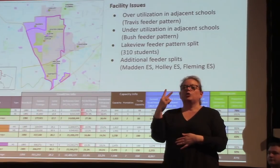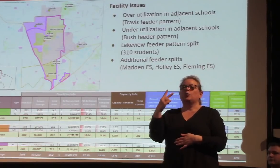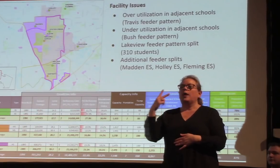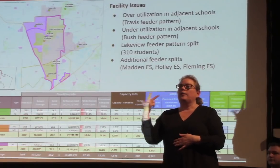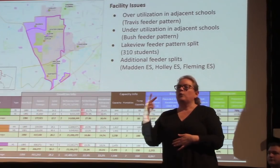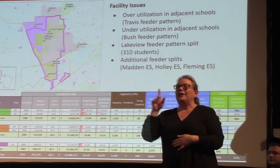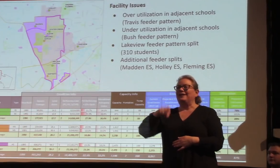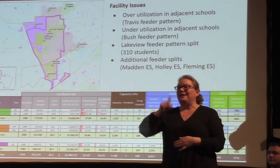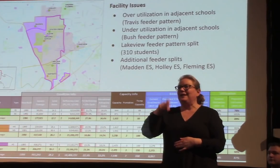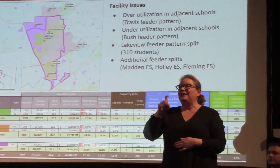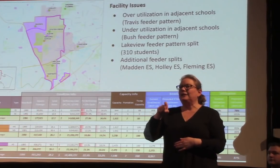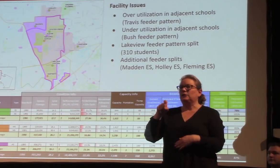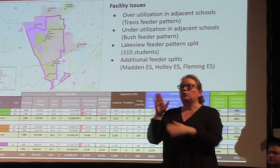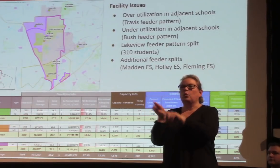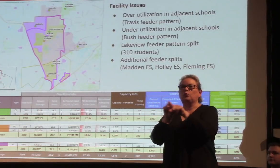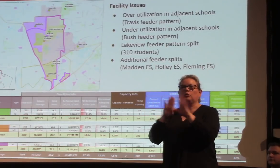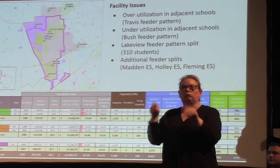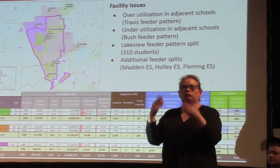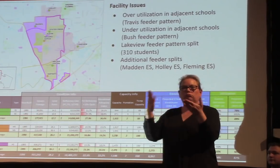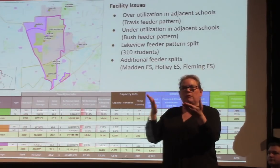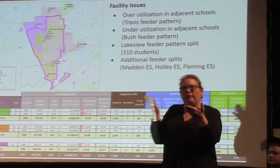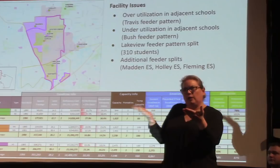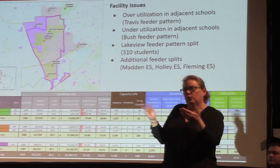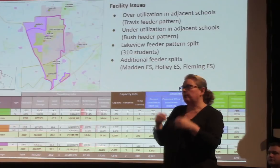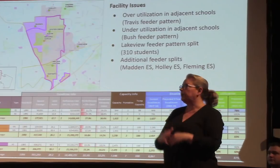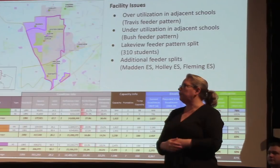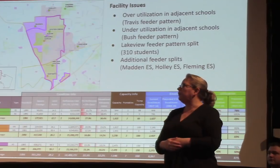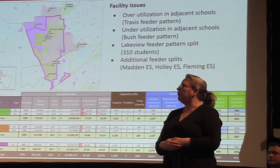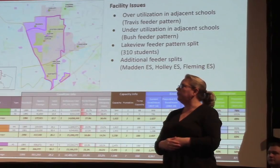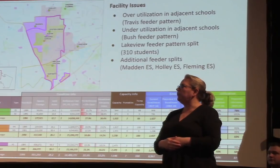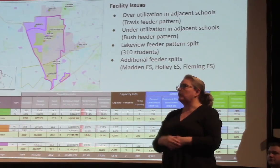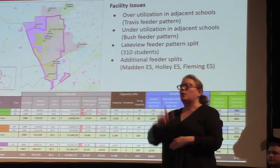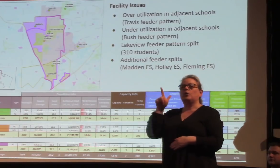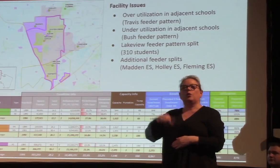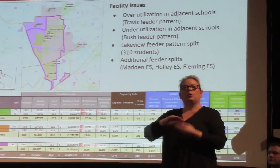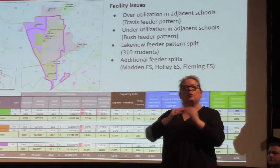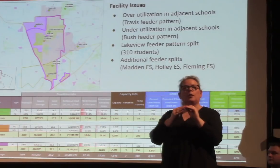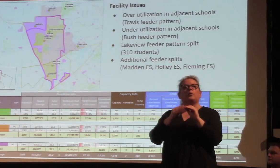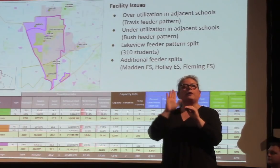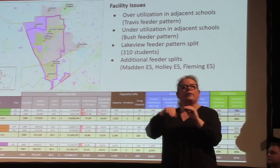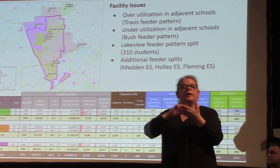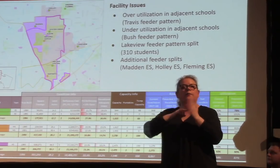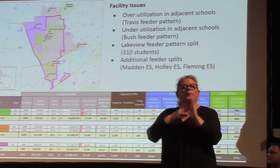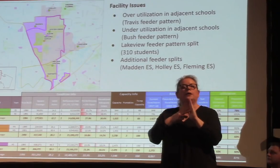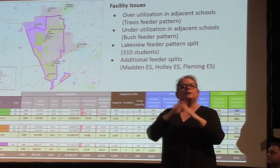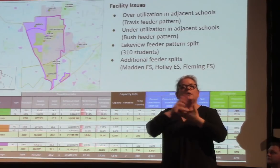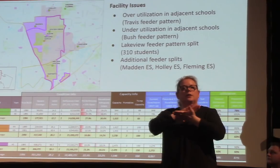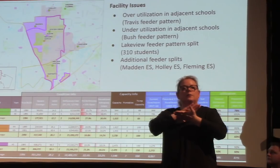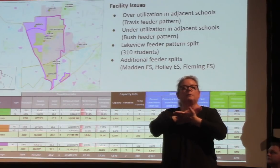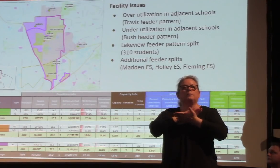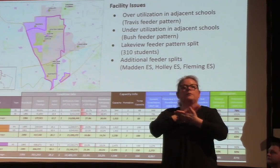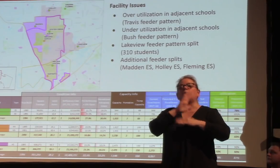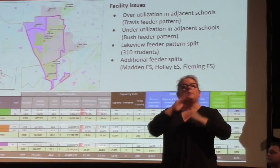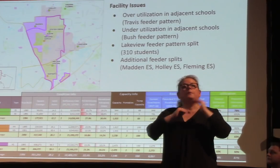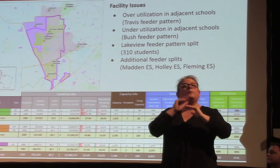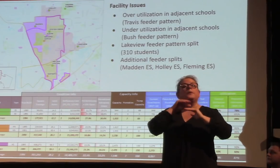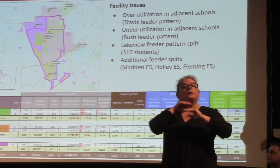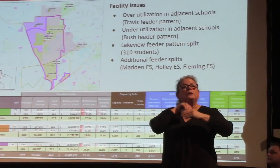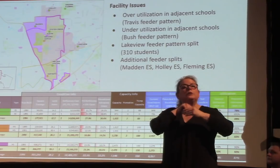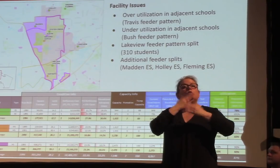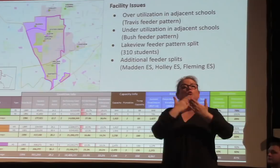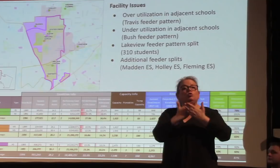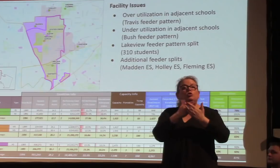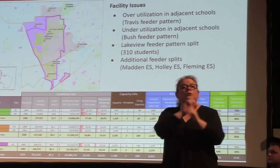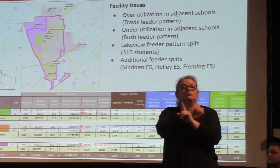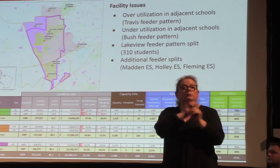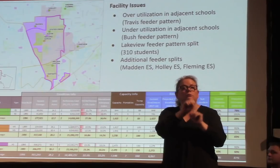in Life Cycle Index. And again, a lower number means that a facility is in better condition and a higher number means that it is in worse condition. Here's